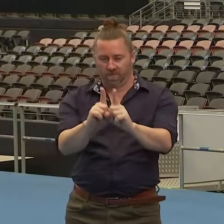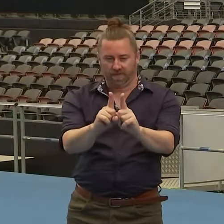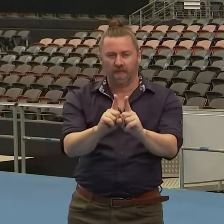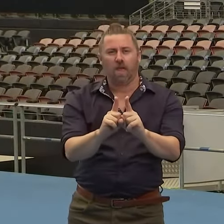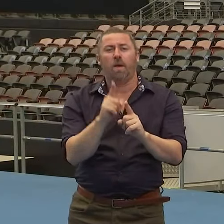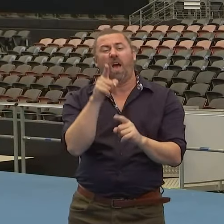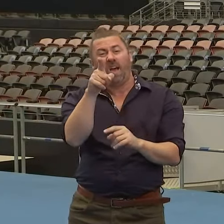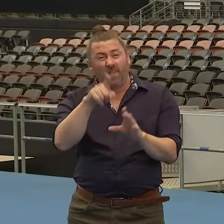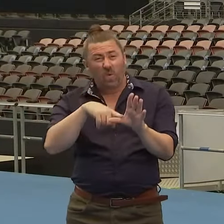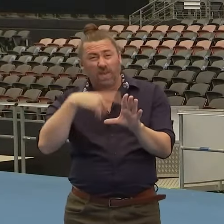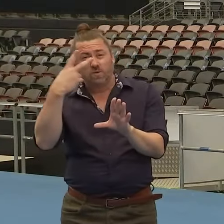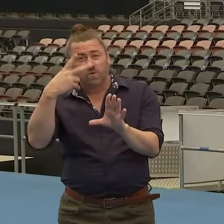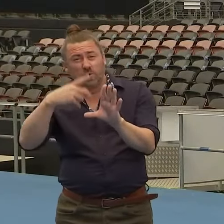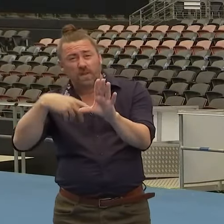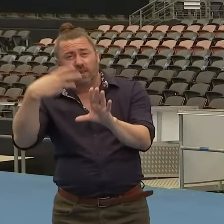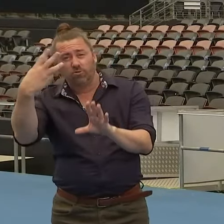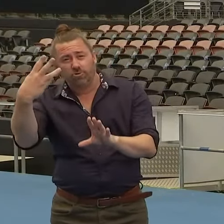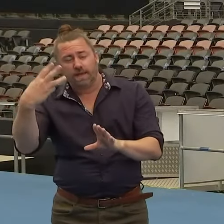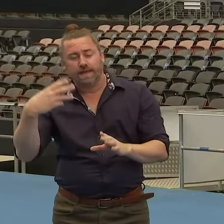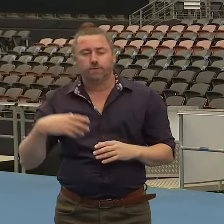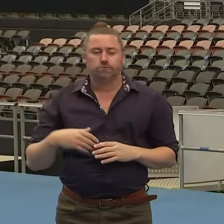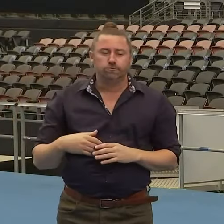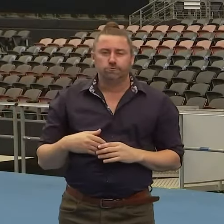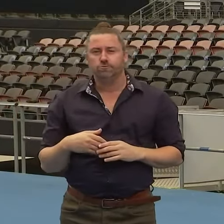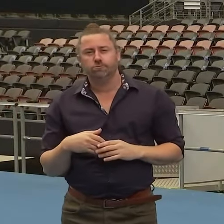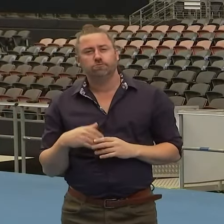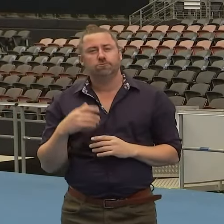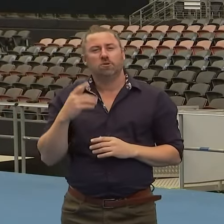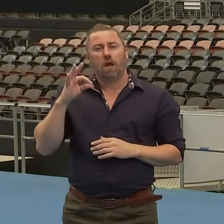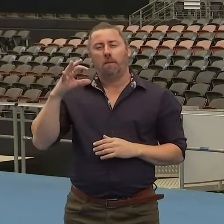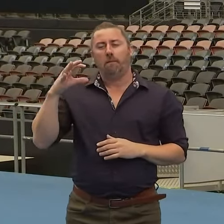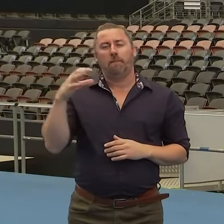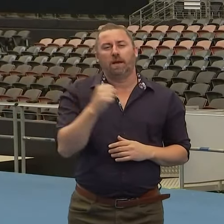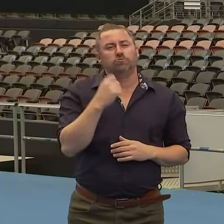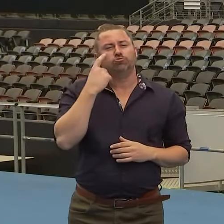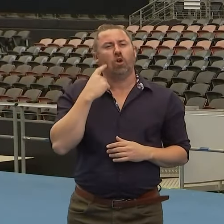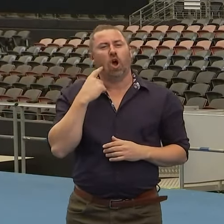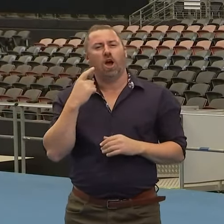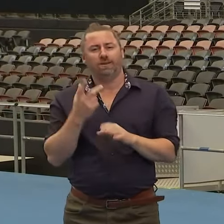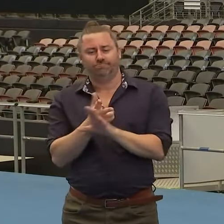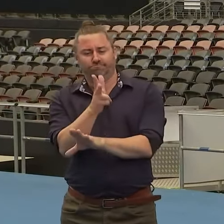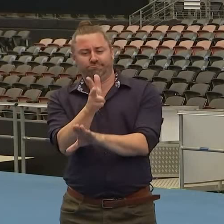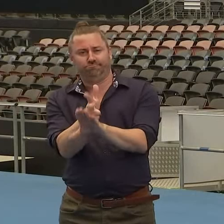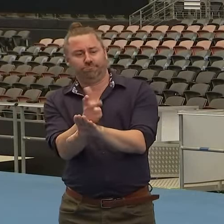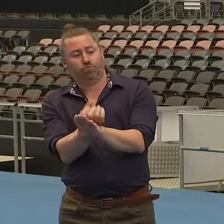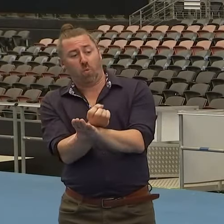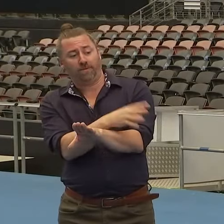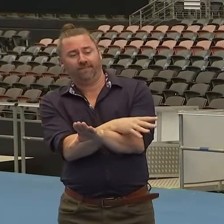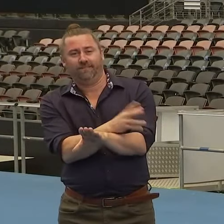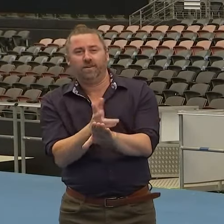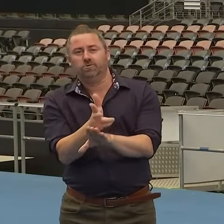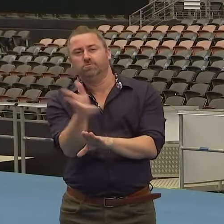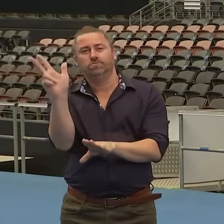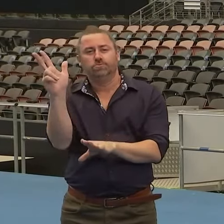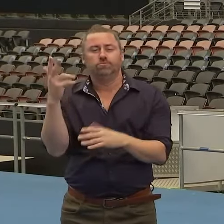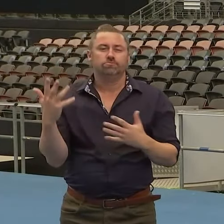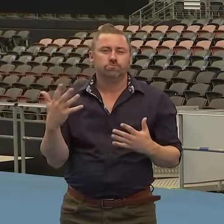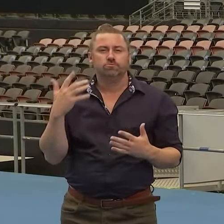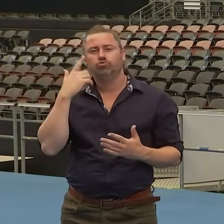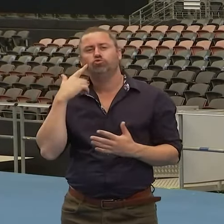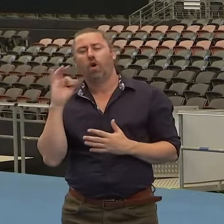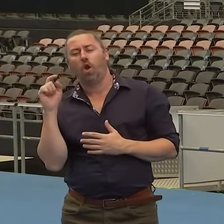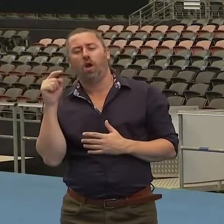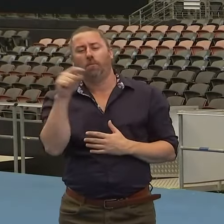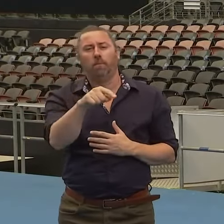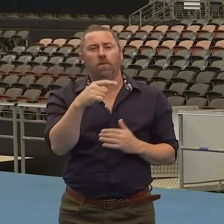please acknowledge what the school puts in place about drop-off zones and limit your presence on school sites for the